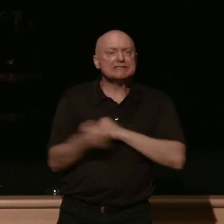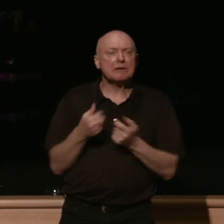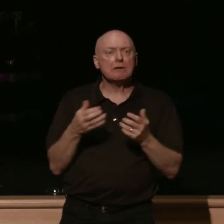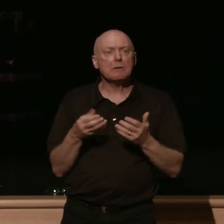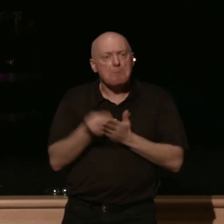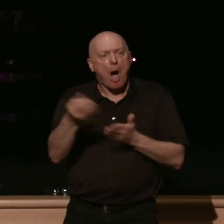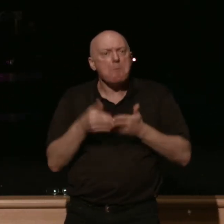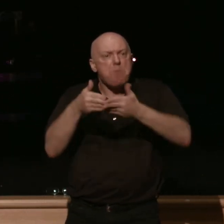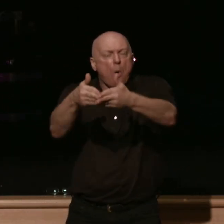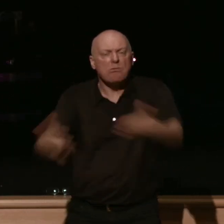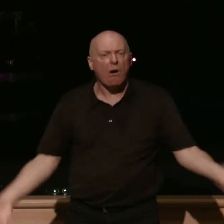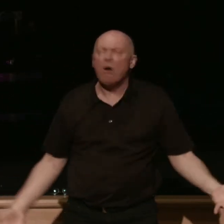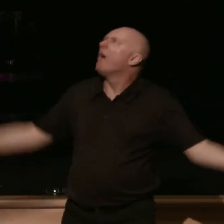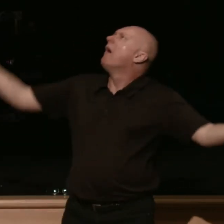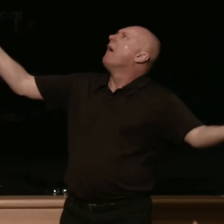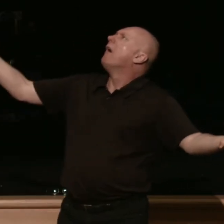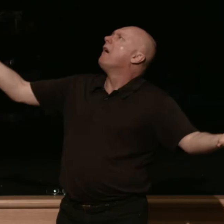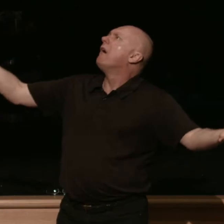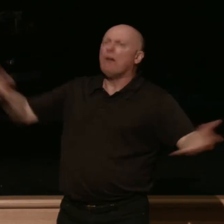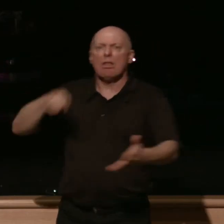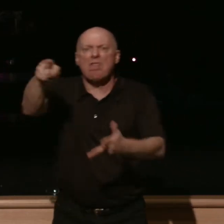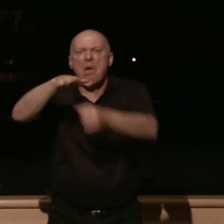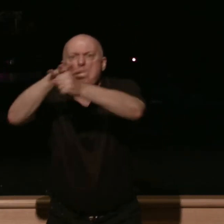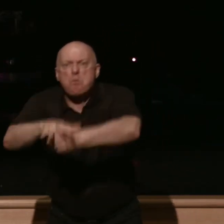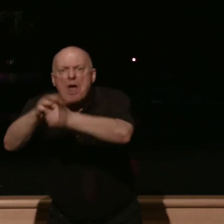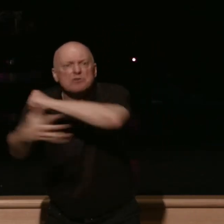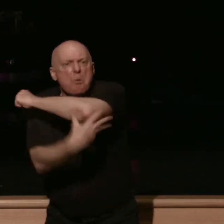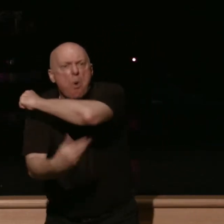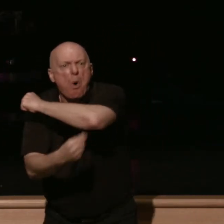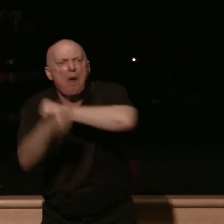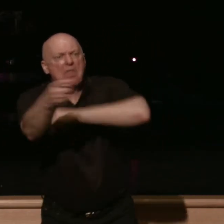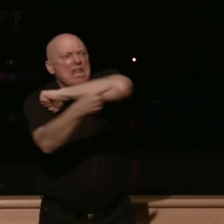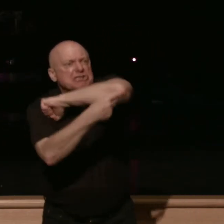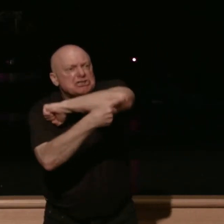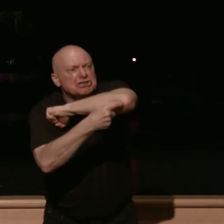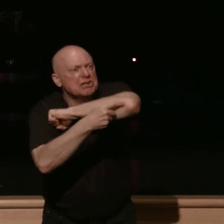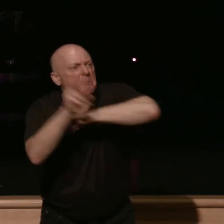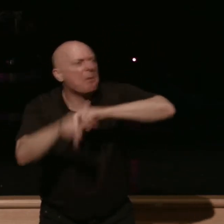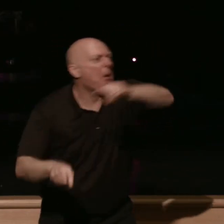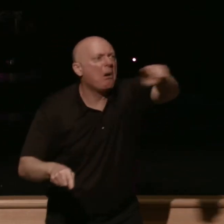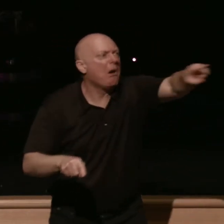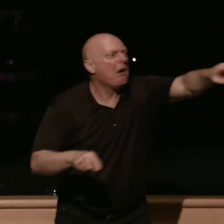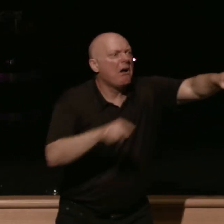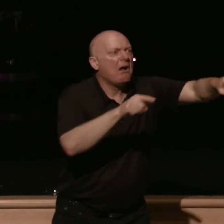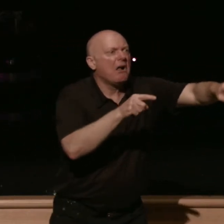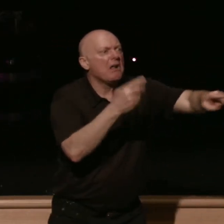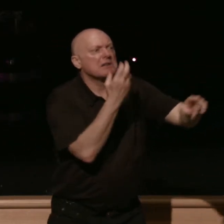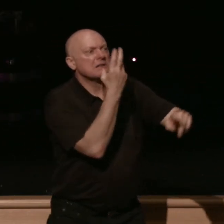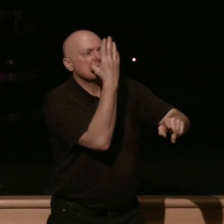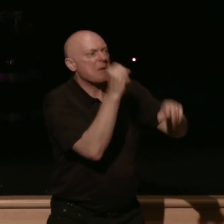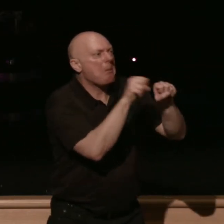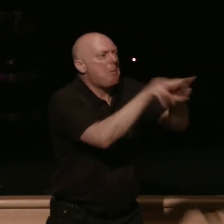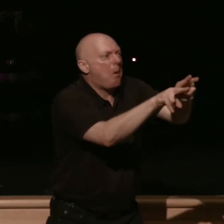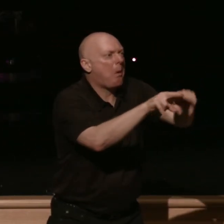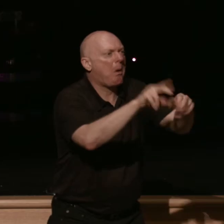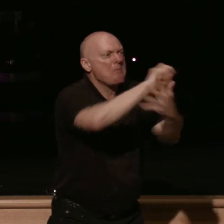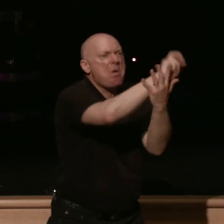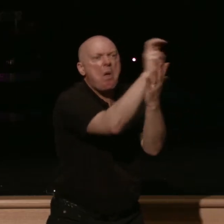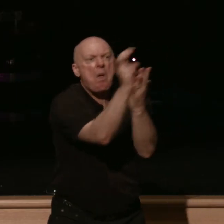These folks are oppressing the poor. They're cheating people out of their money they deserve. They're sleeping around with their wives. They're blasting out lies. They're getting